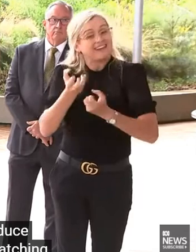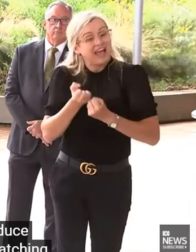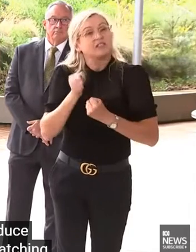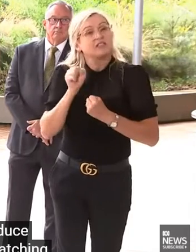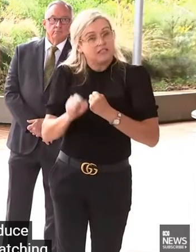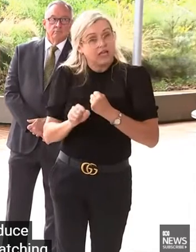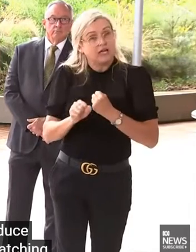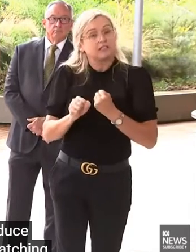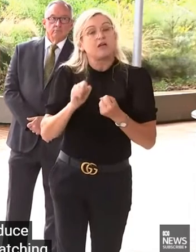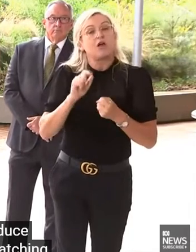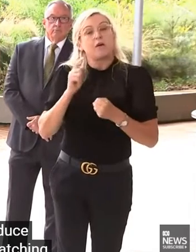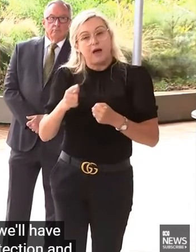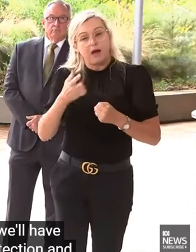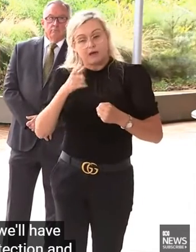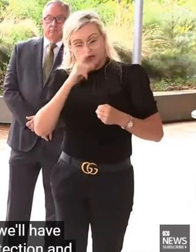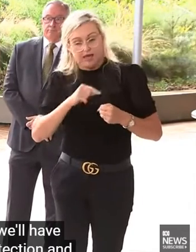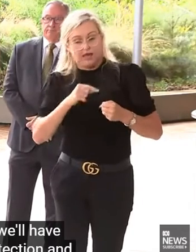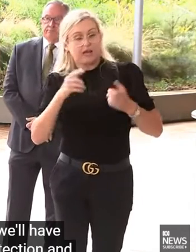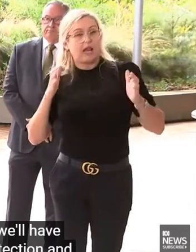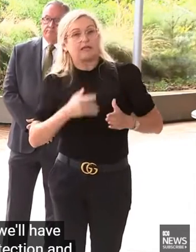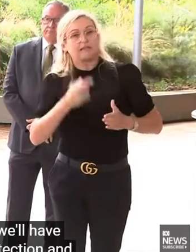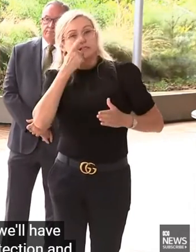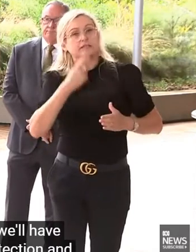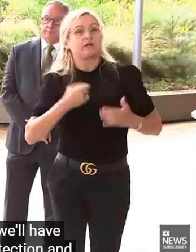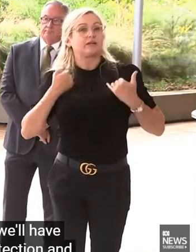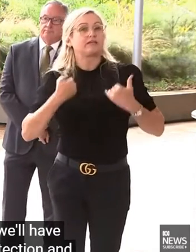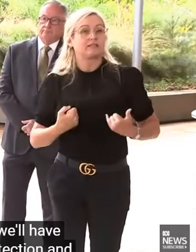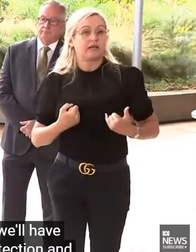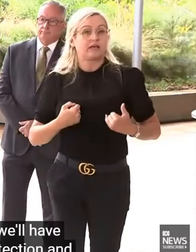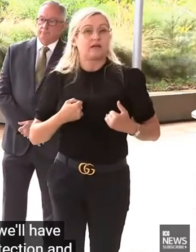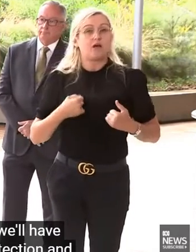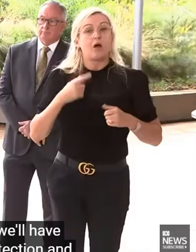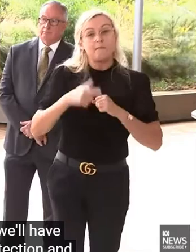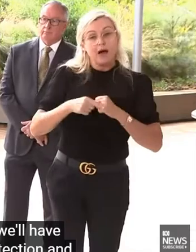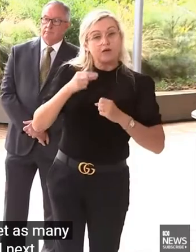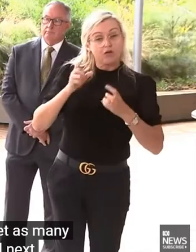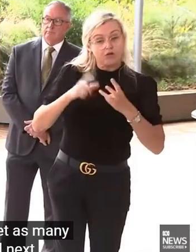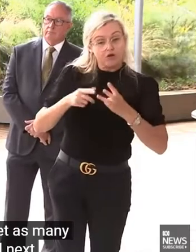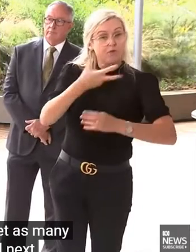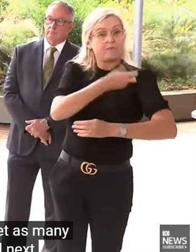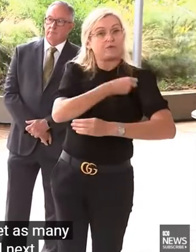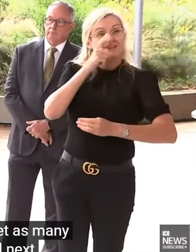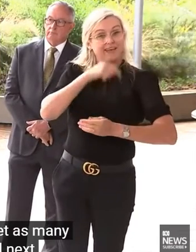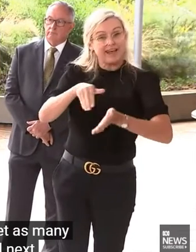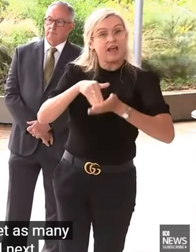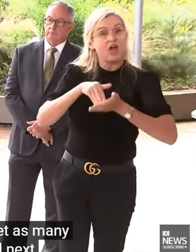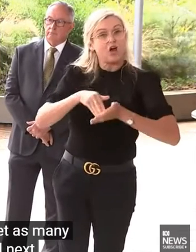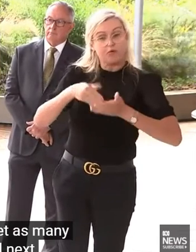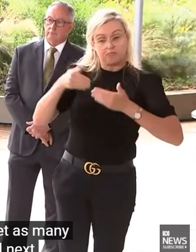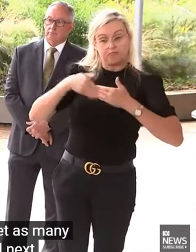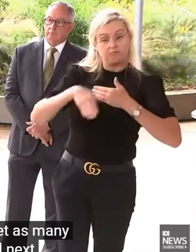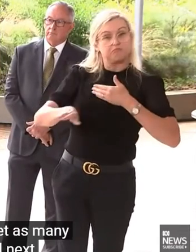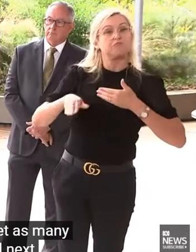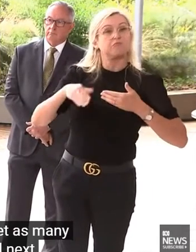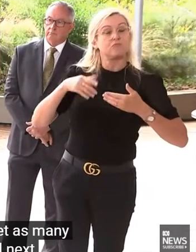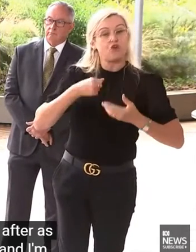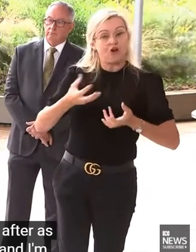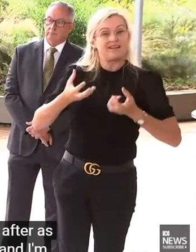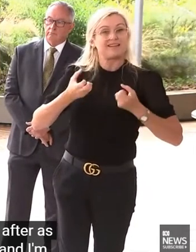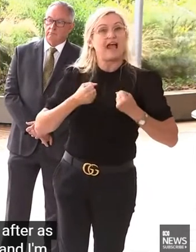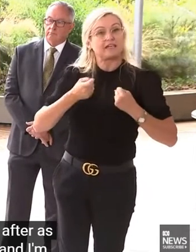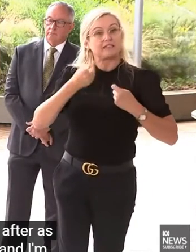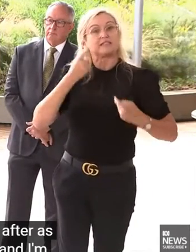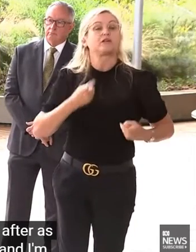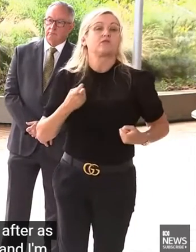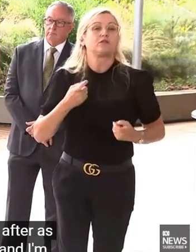and so we would want to get as many people vaccinated next week and then week after, as quickly as possible,